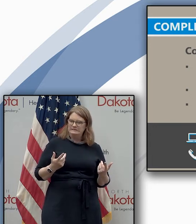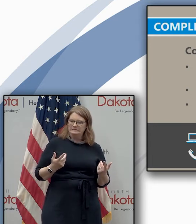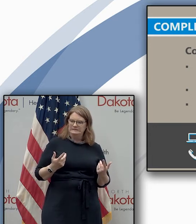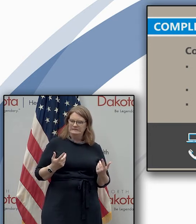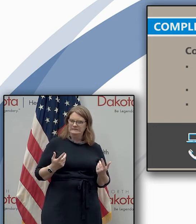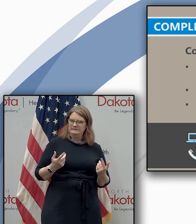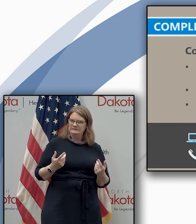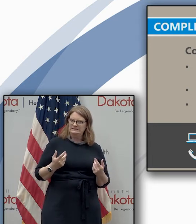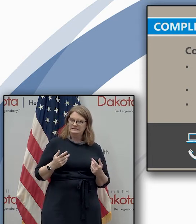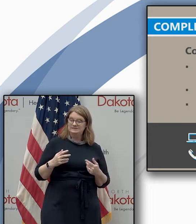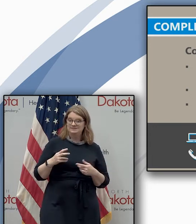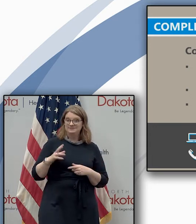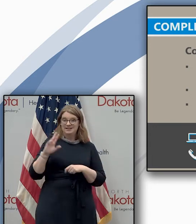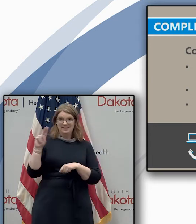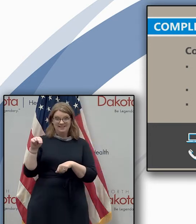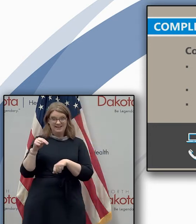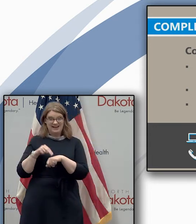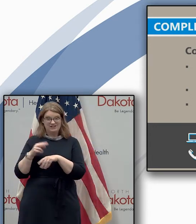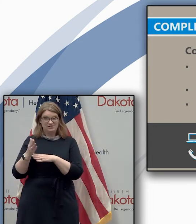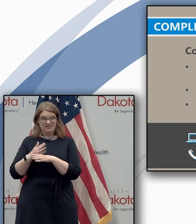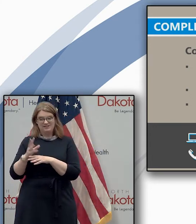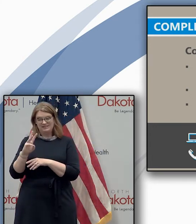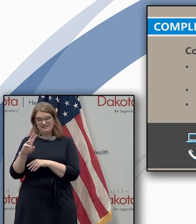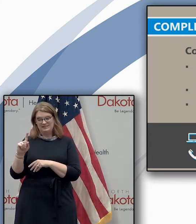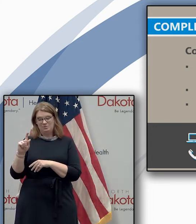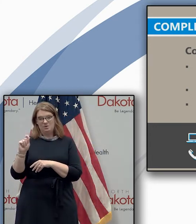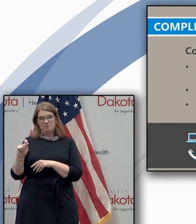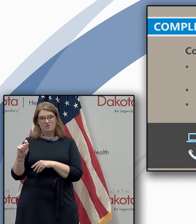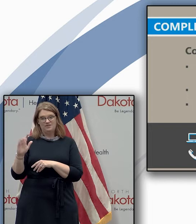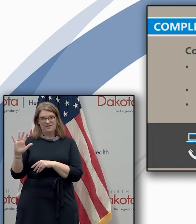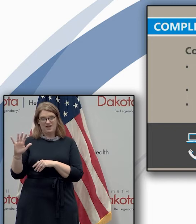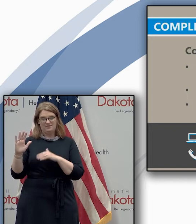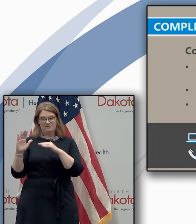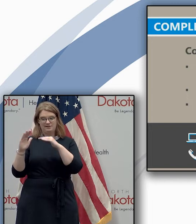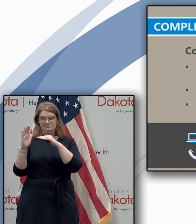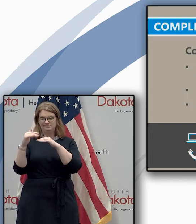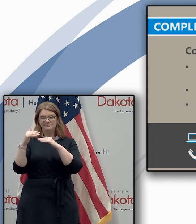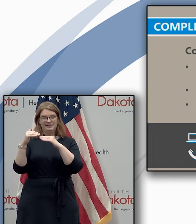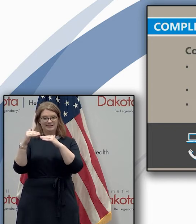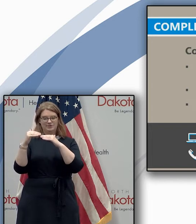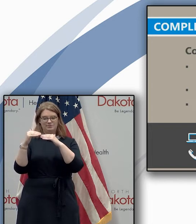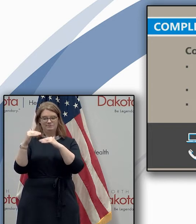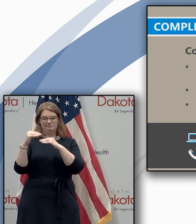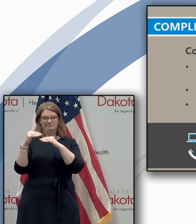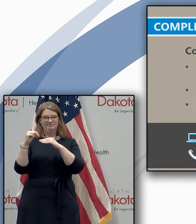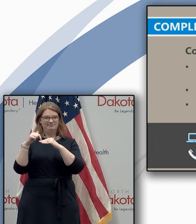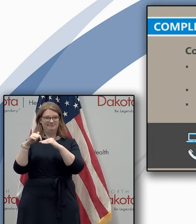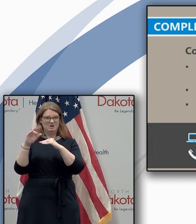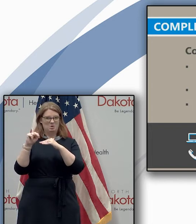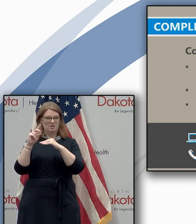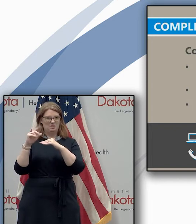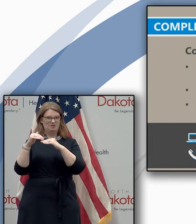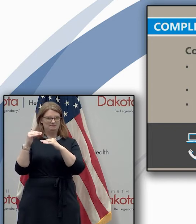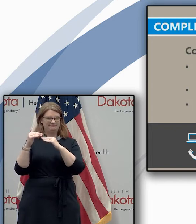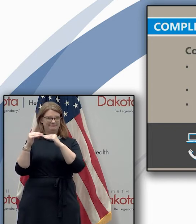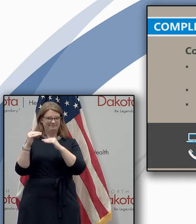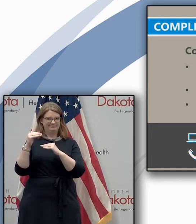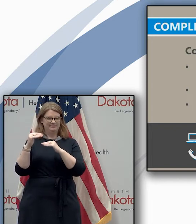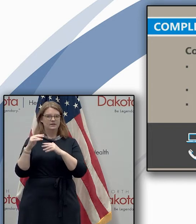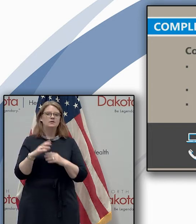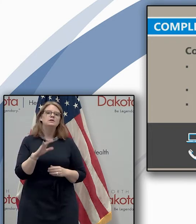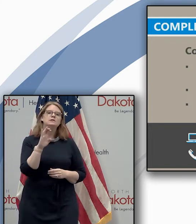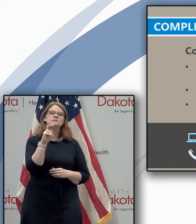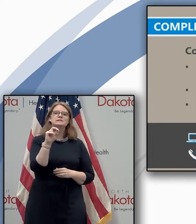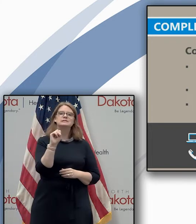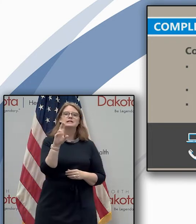slightly less than the national average of 61.5 the census bureau would have sent to you